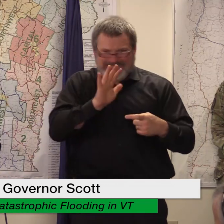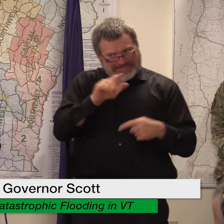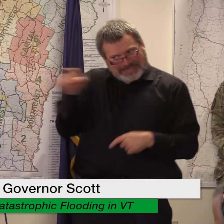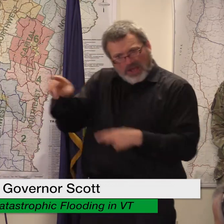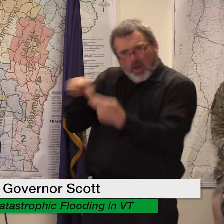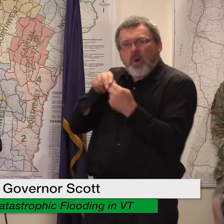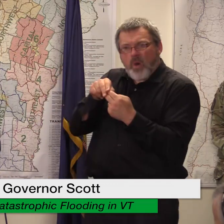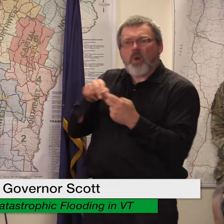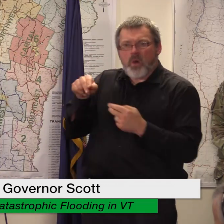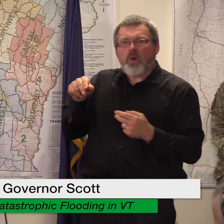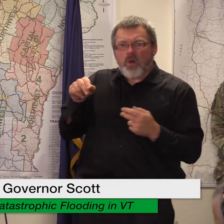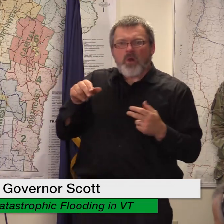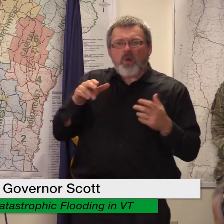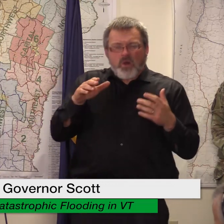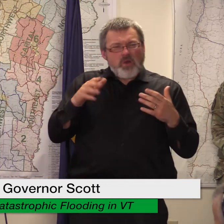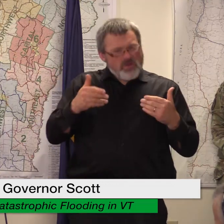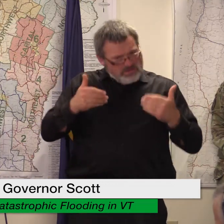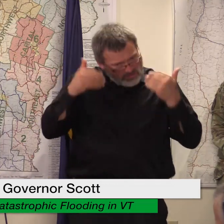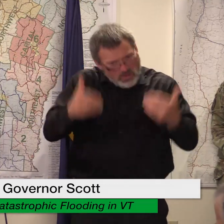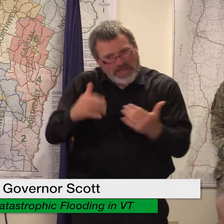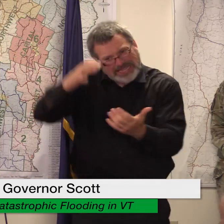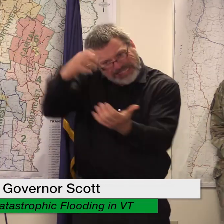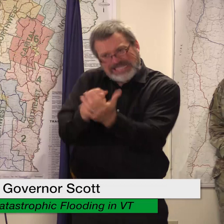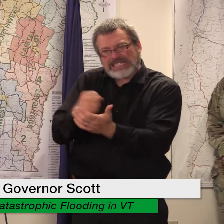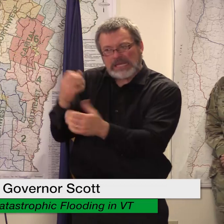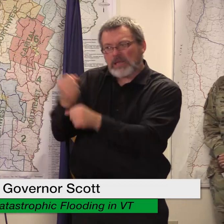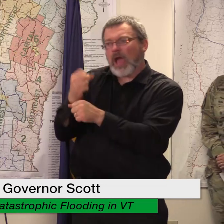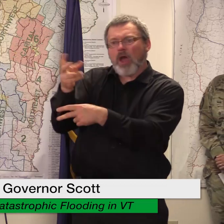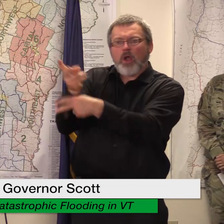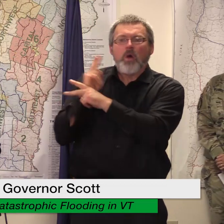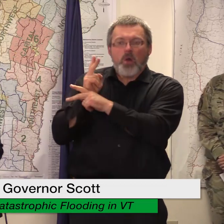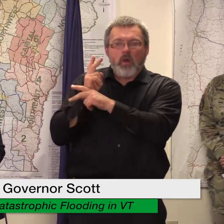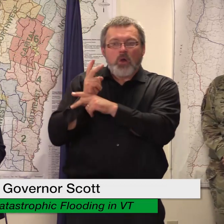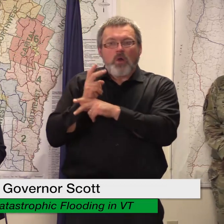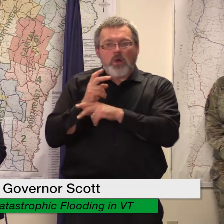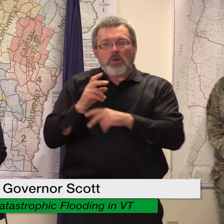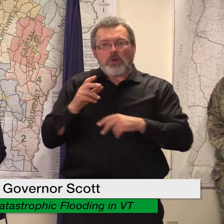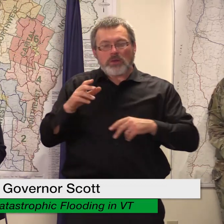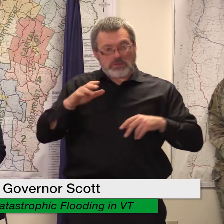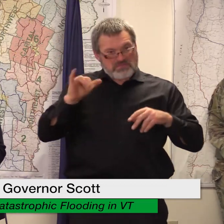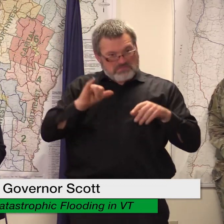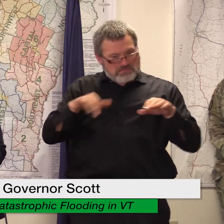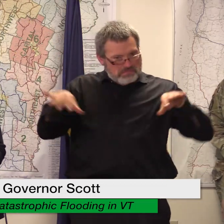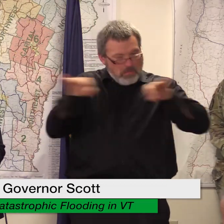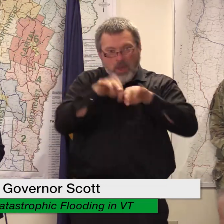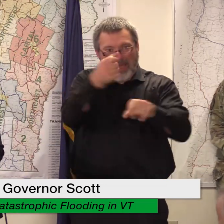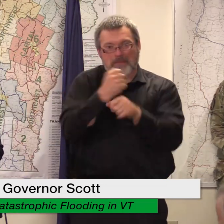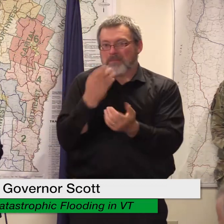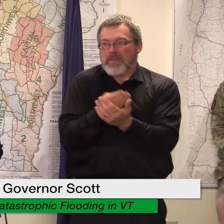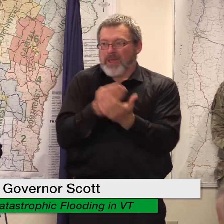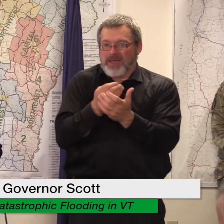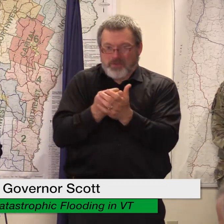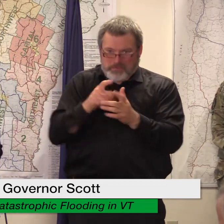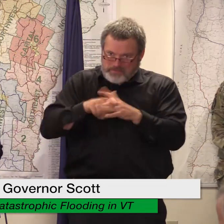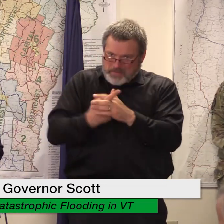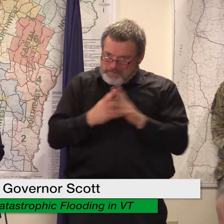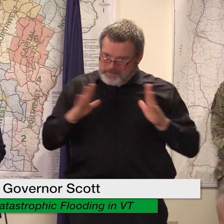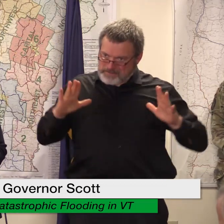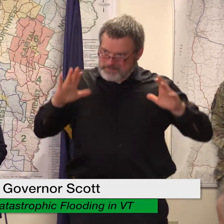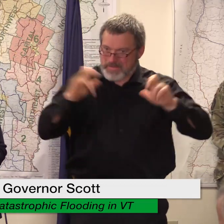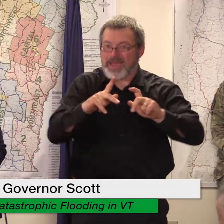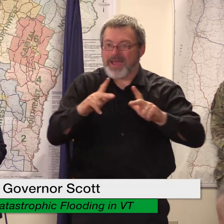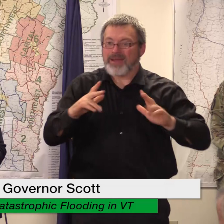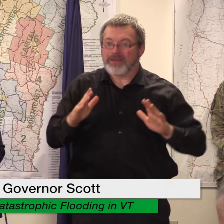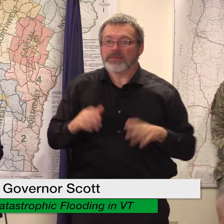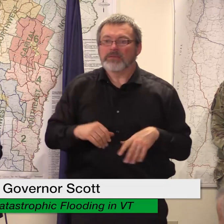the key really is just that this is the first of many steps we really we know it's not perfect and it doesn't come anywhere near